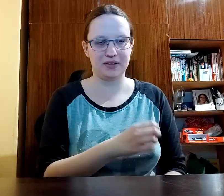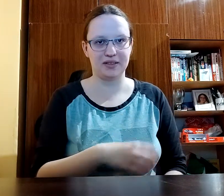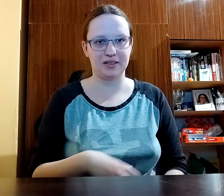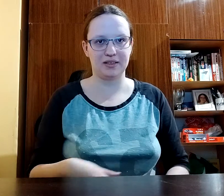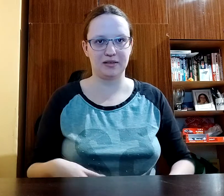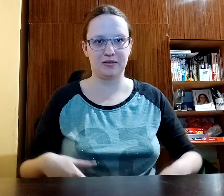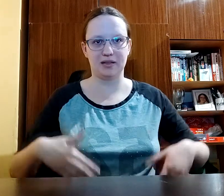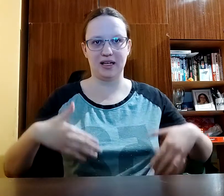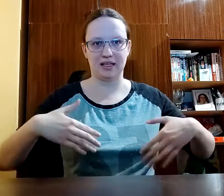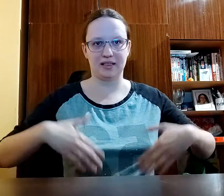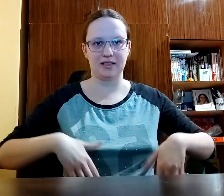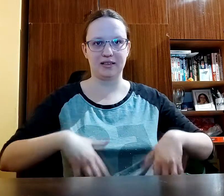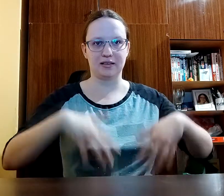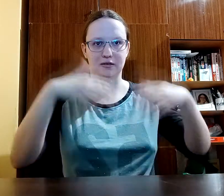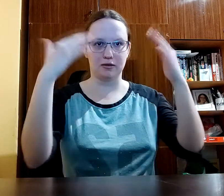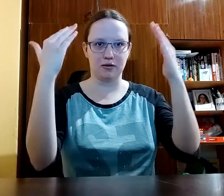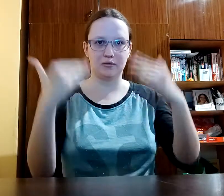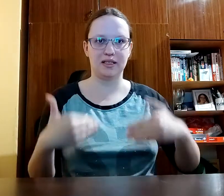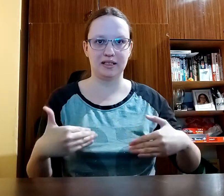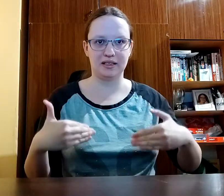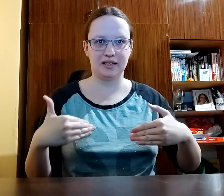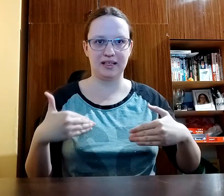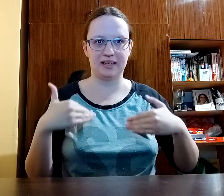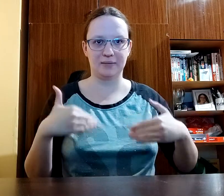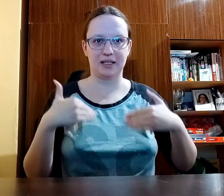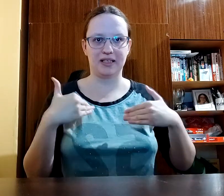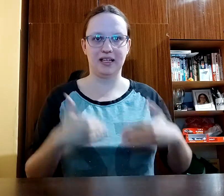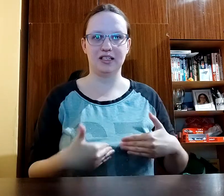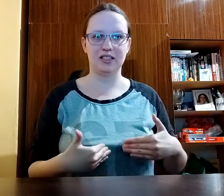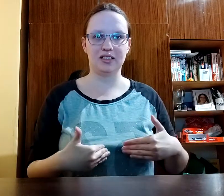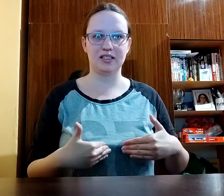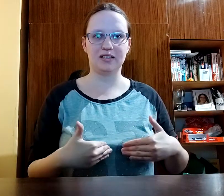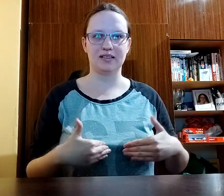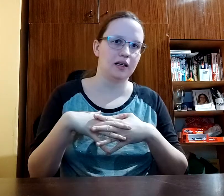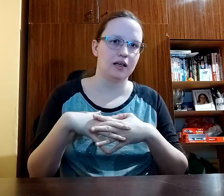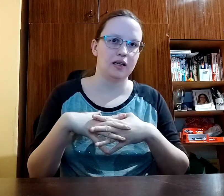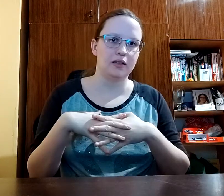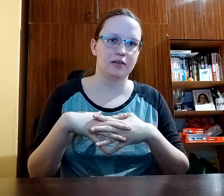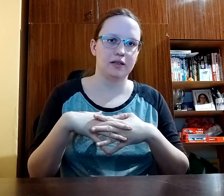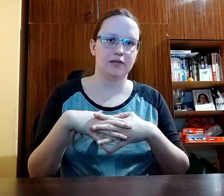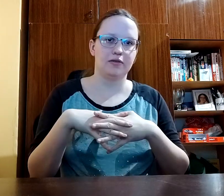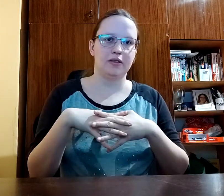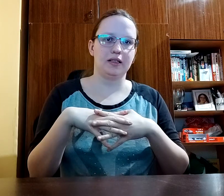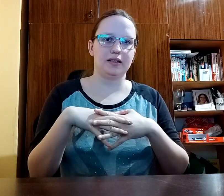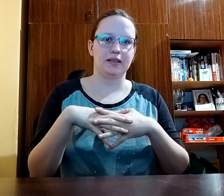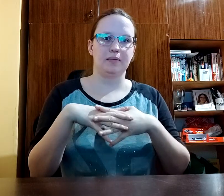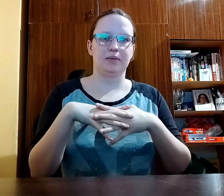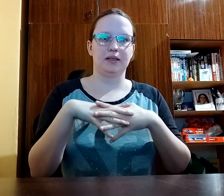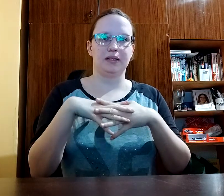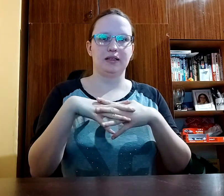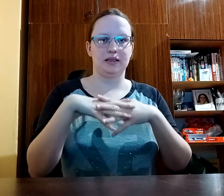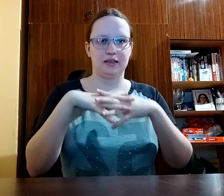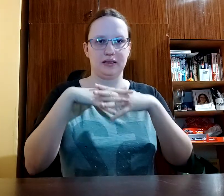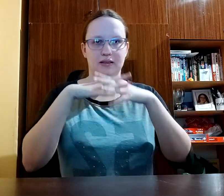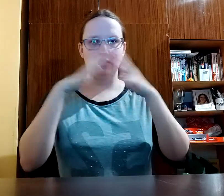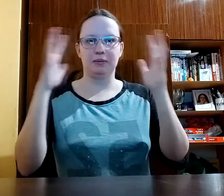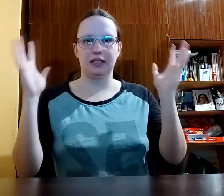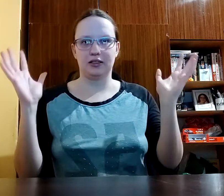to like lower the expectations you can for example imagine